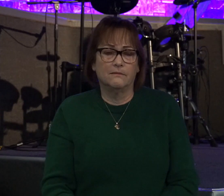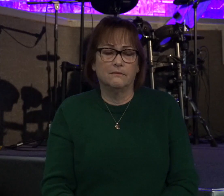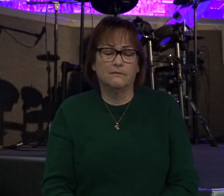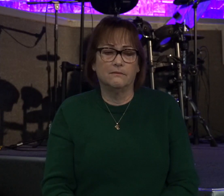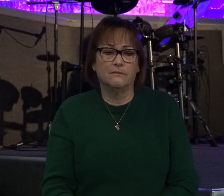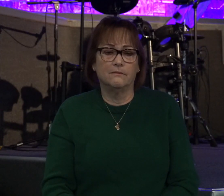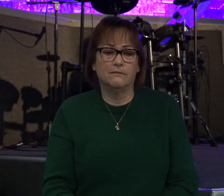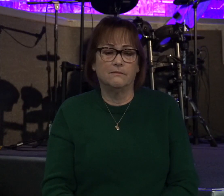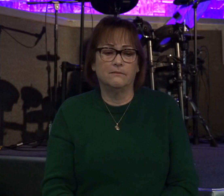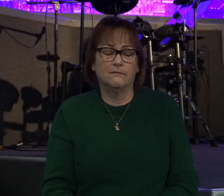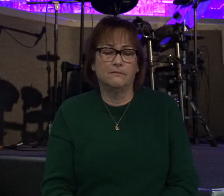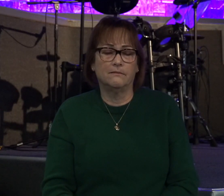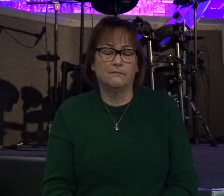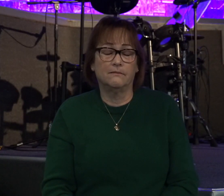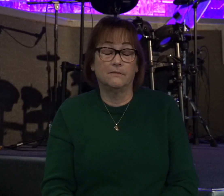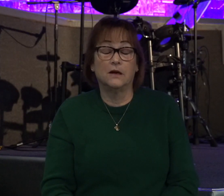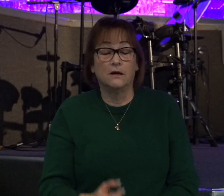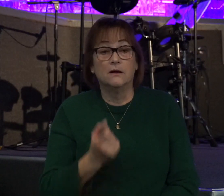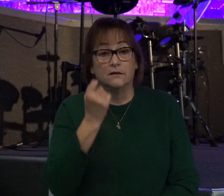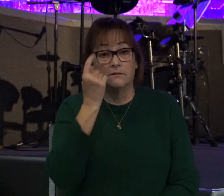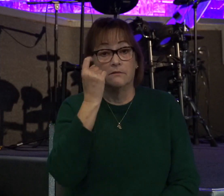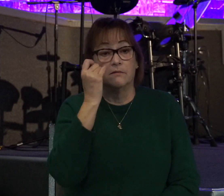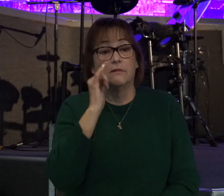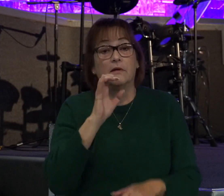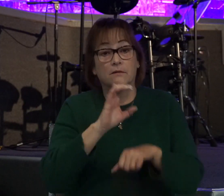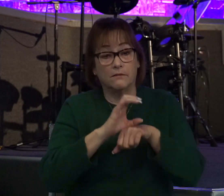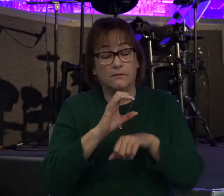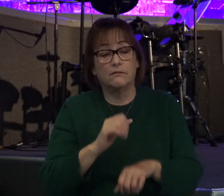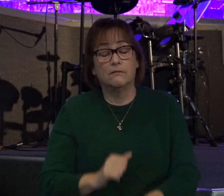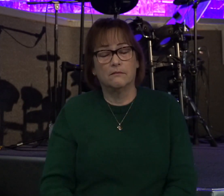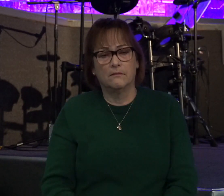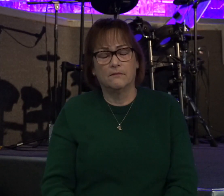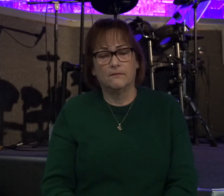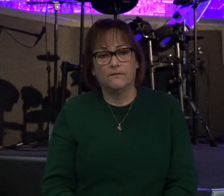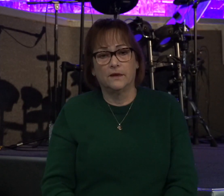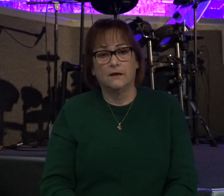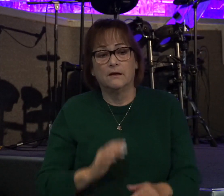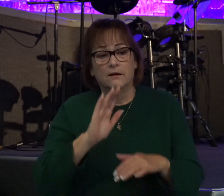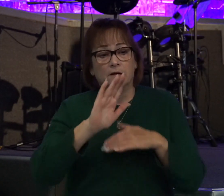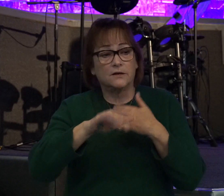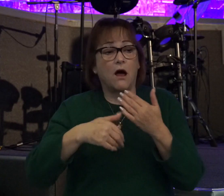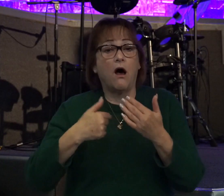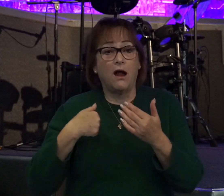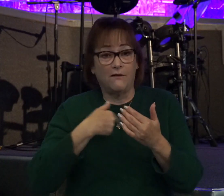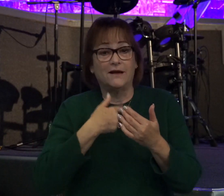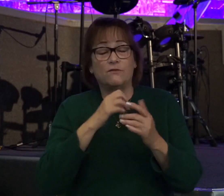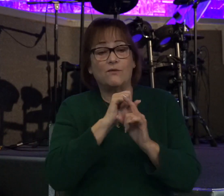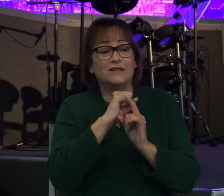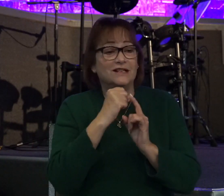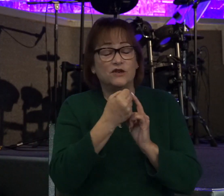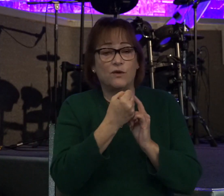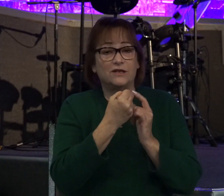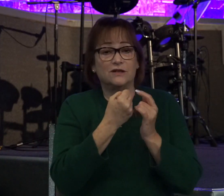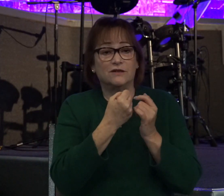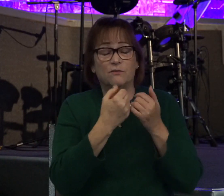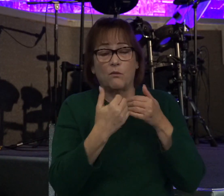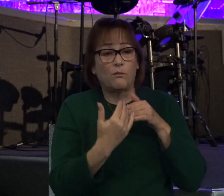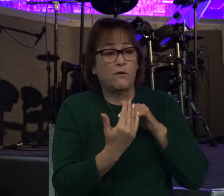And so keep that in mind, church. Because all of us will have circumstances and situations put before us unexpectedly.